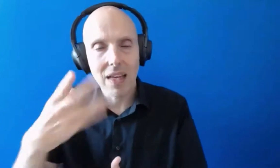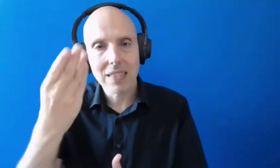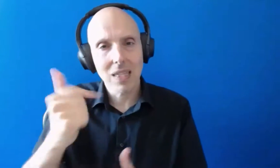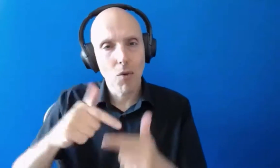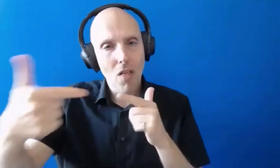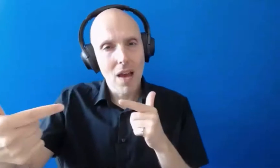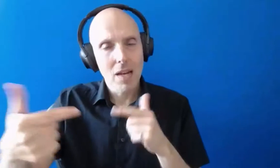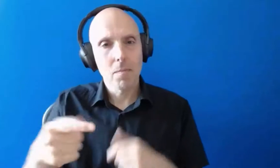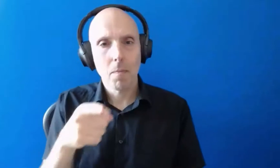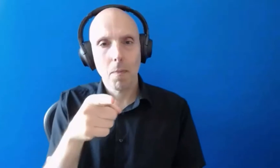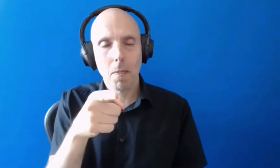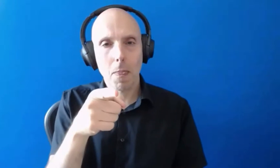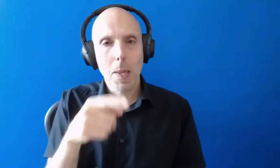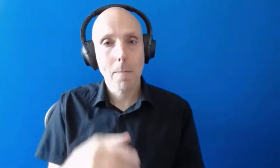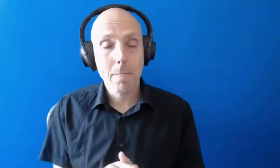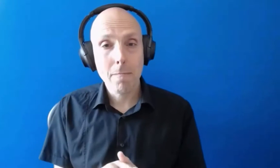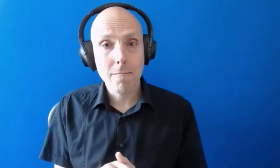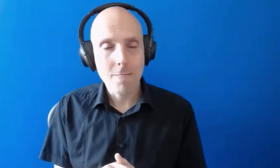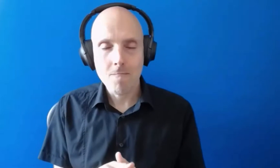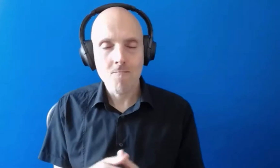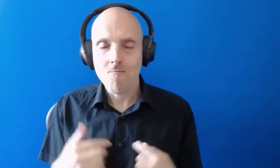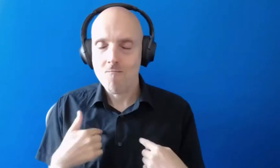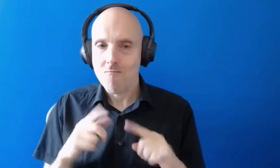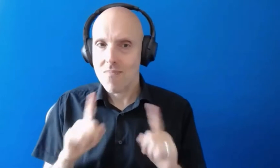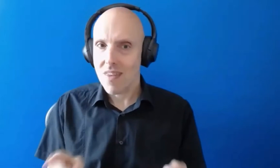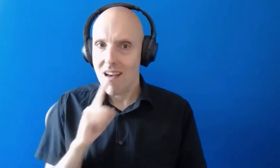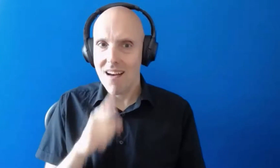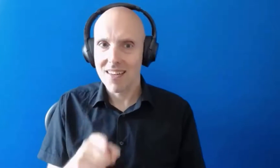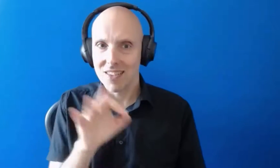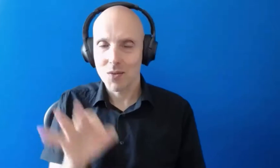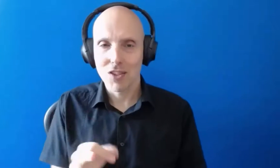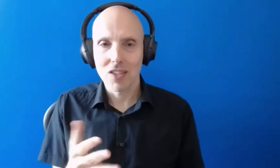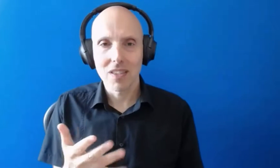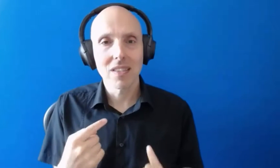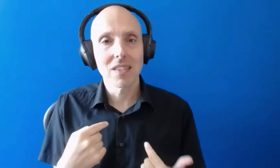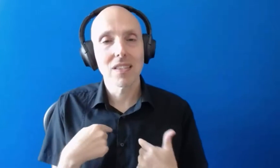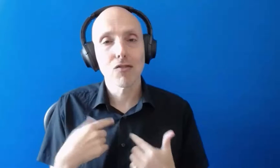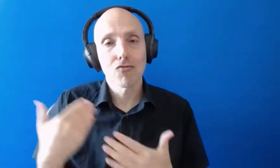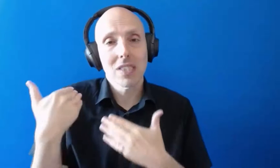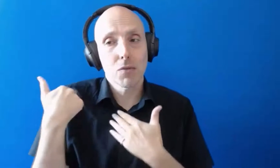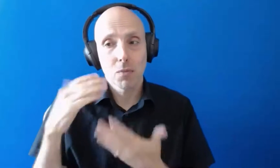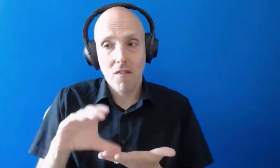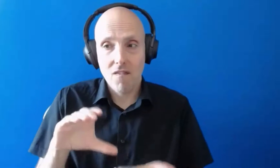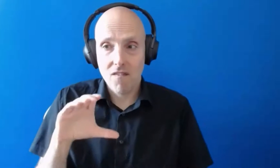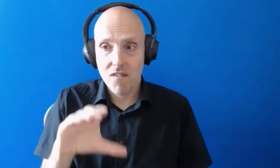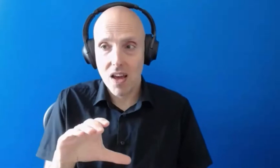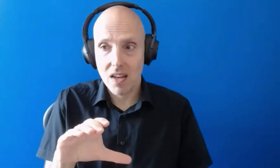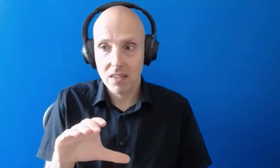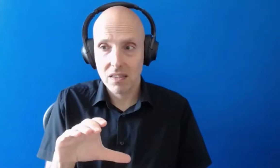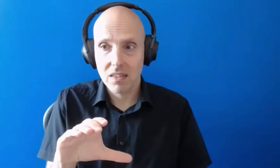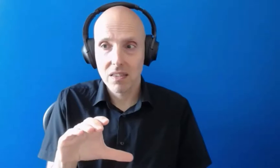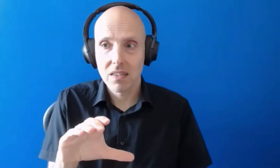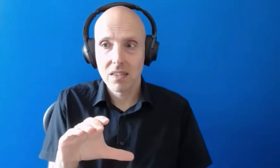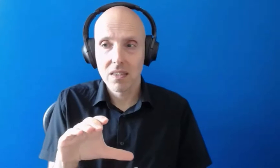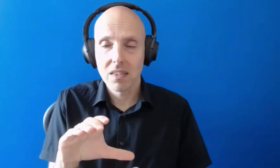i don't necessarily think that's a question i can answer unfortunately um we would be responsible for funding it um but i think it